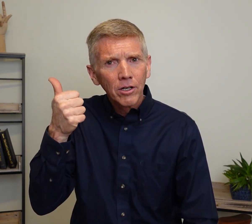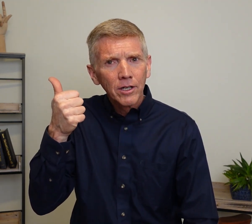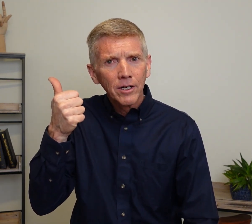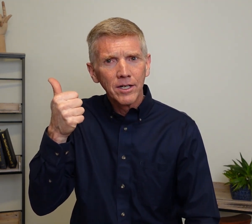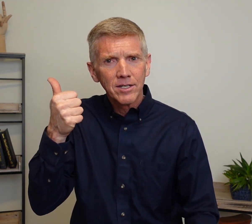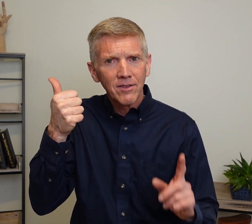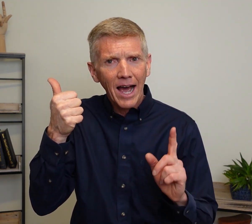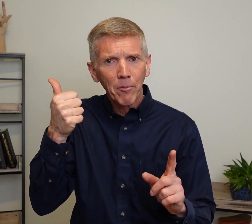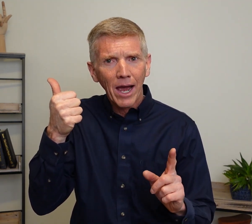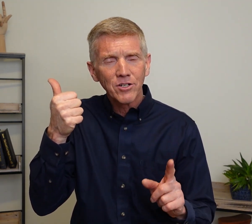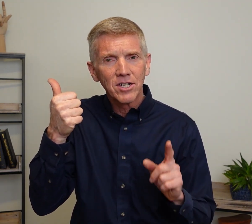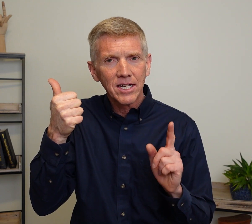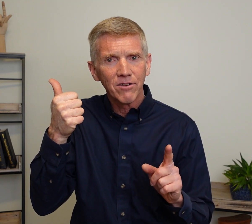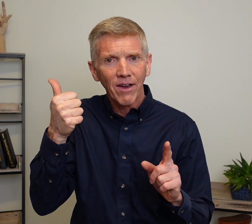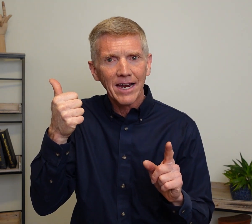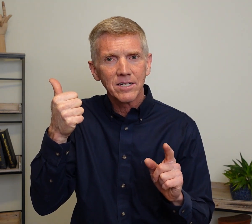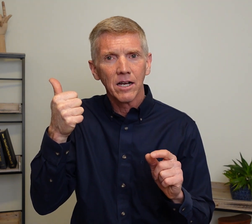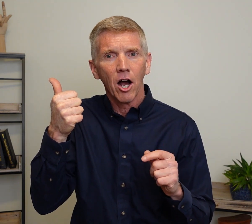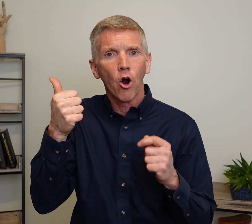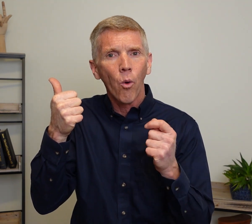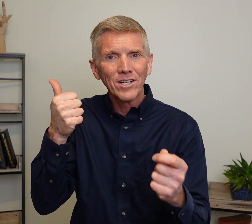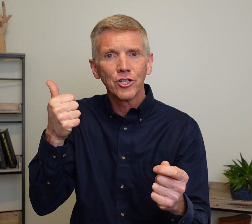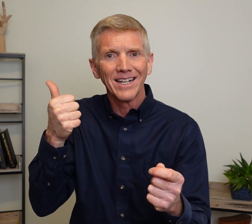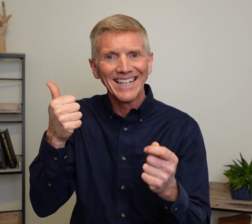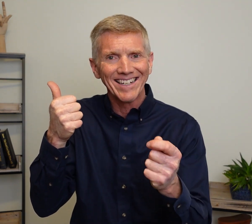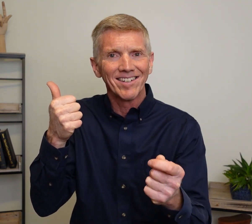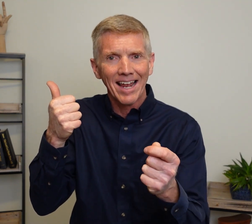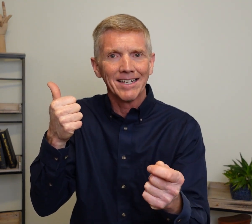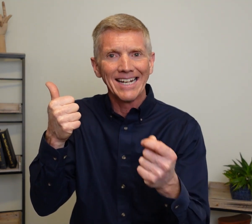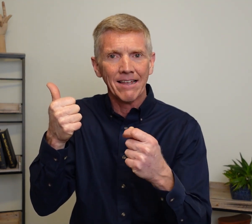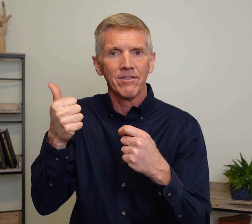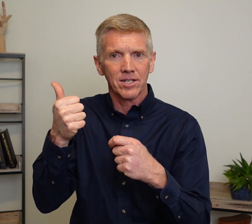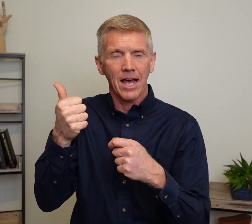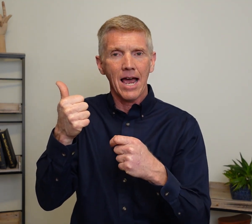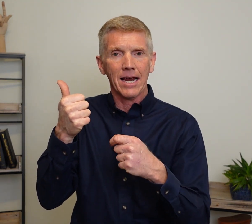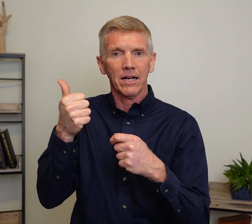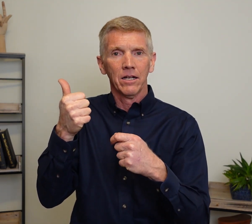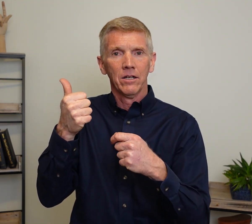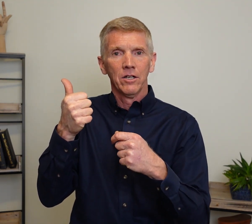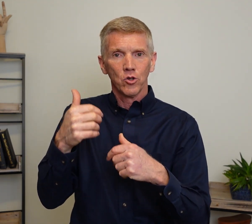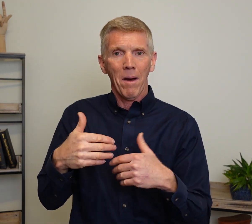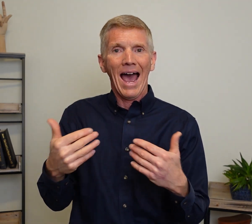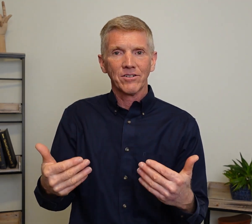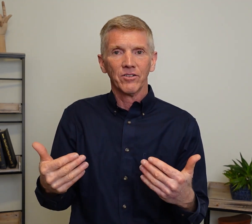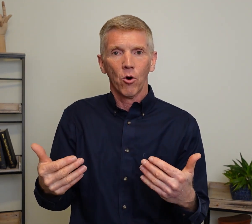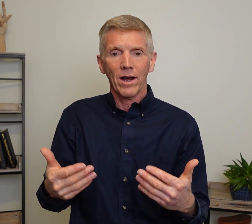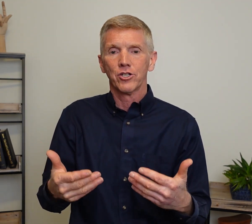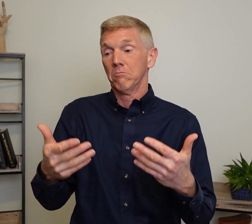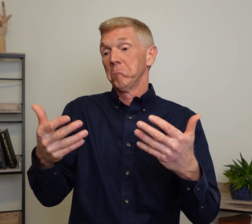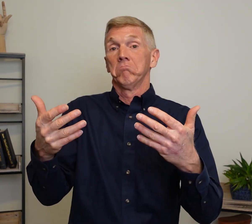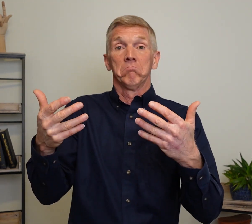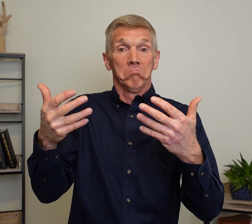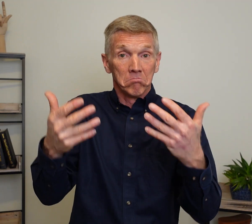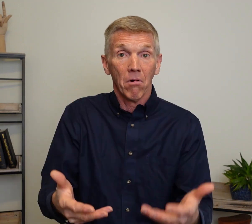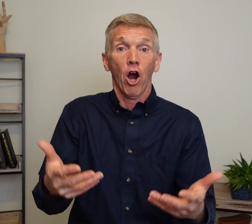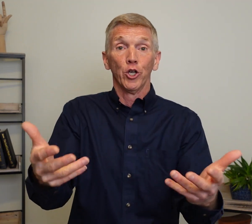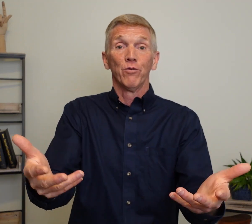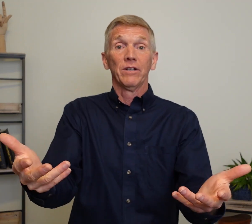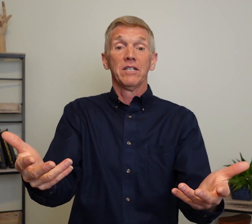Do you see the eyebrows? Do you see the face? A question is intended in the sign. So I'm asking the question. Are you feeling